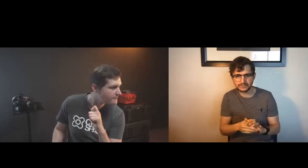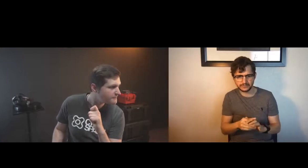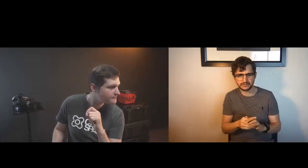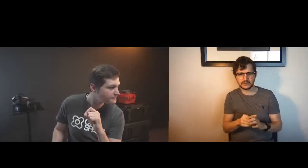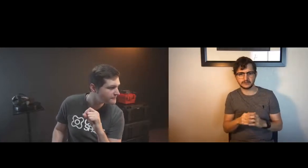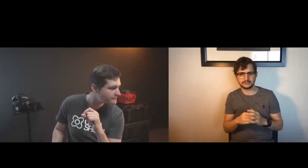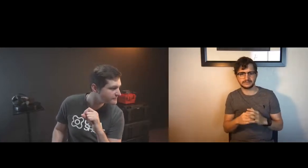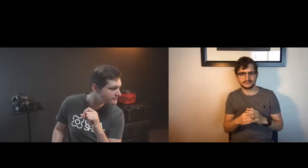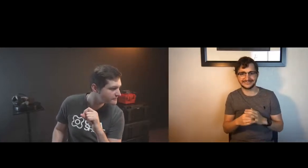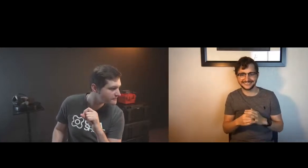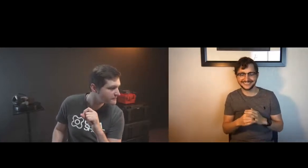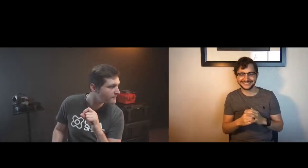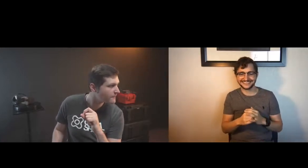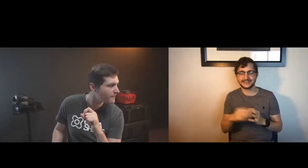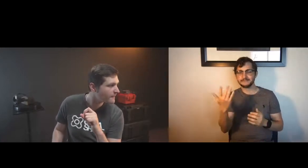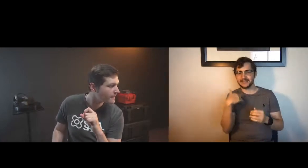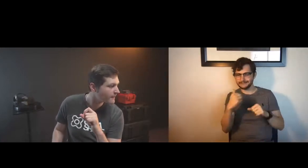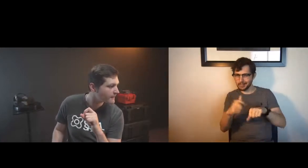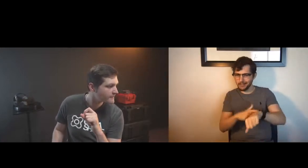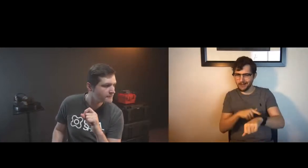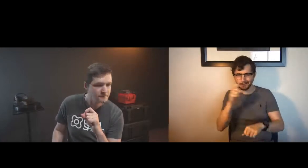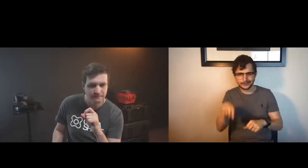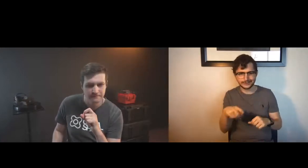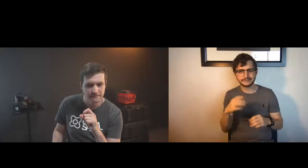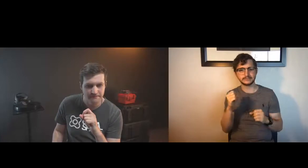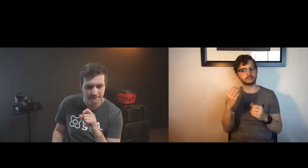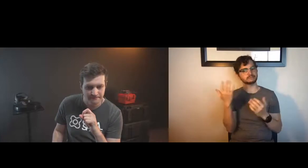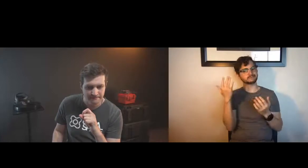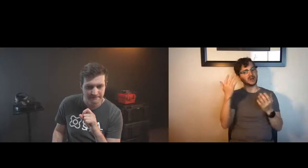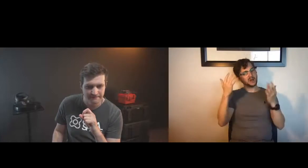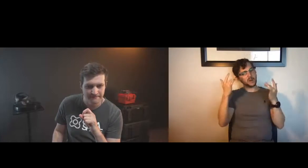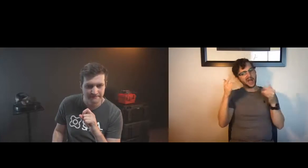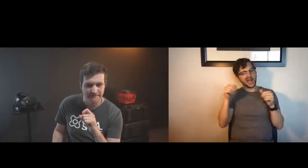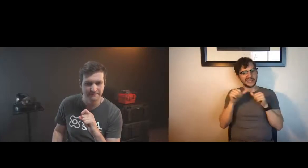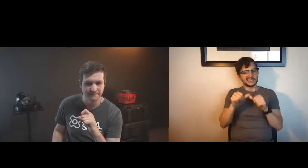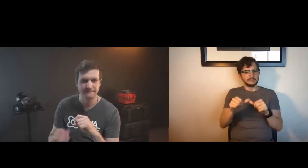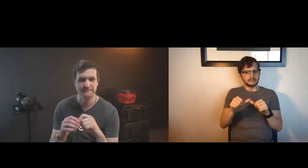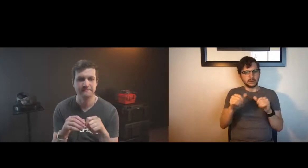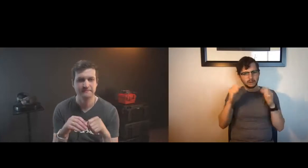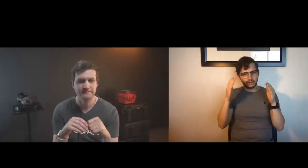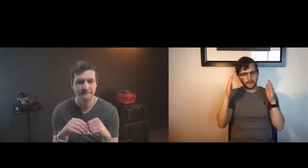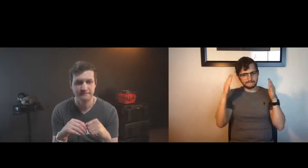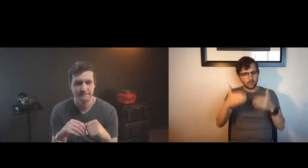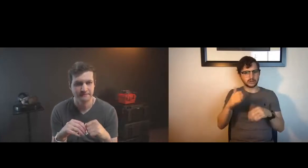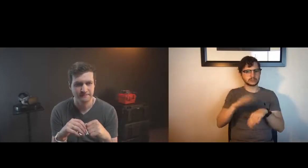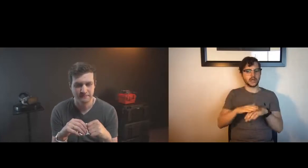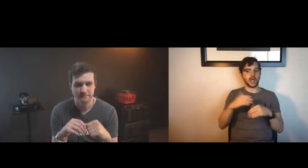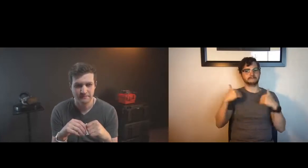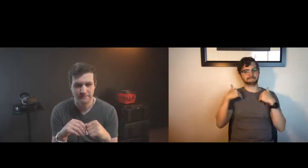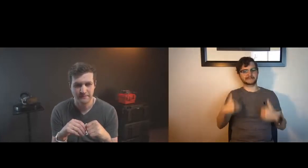okay we have a long one